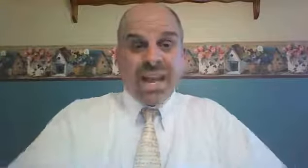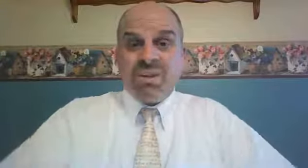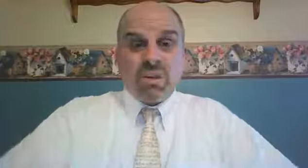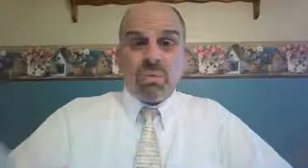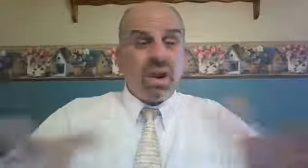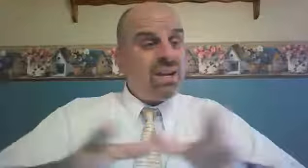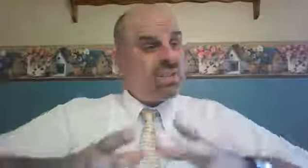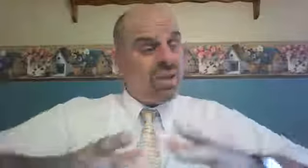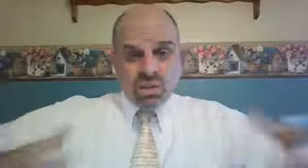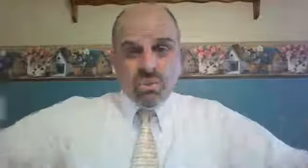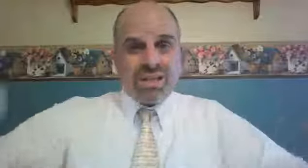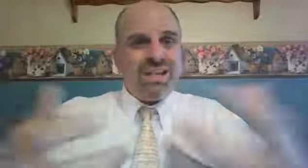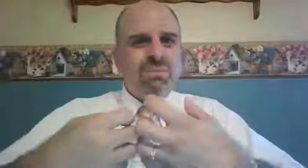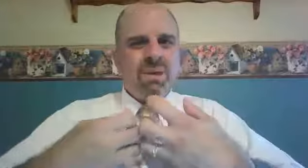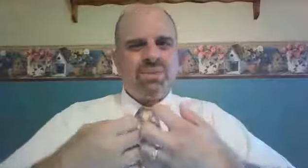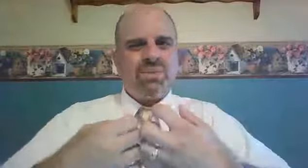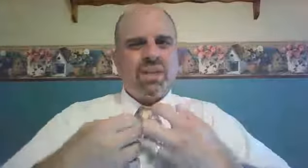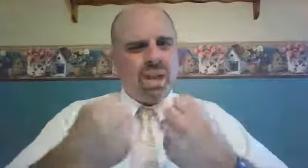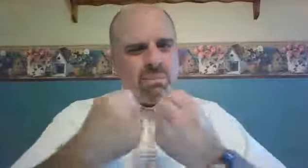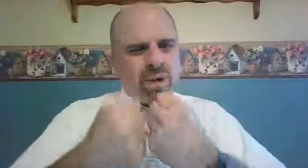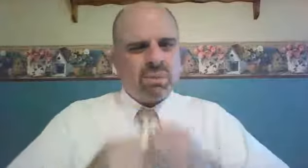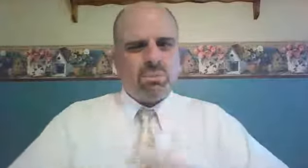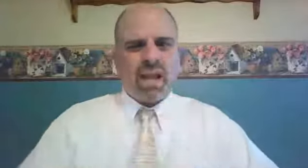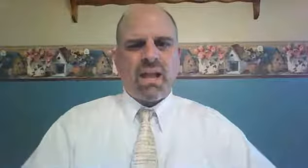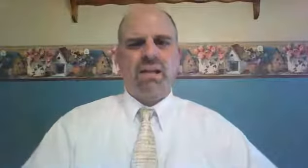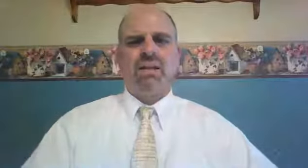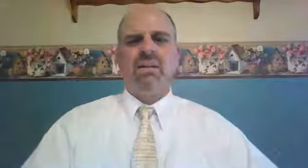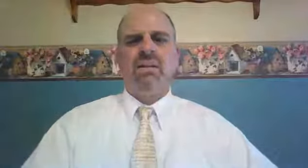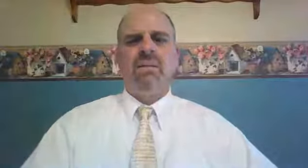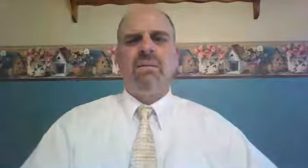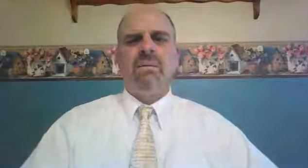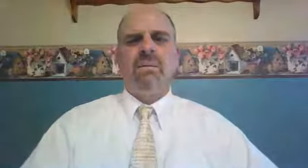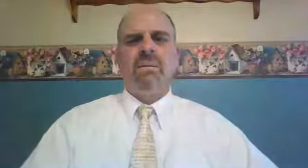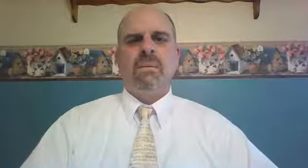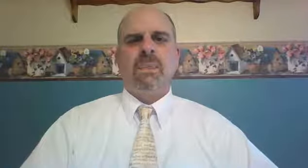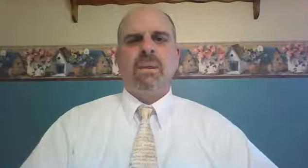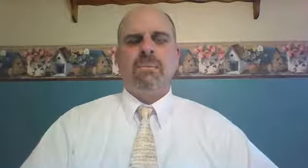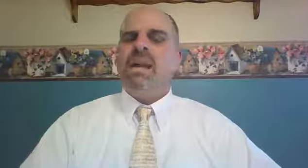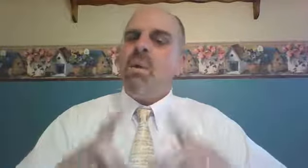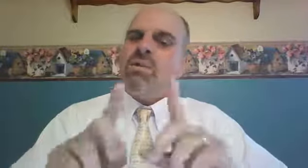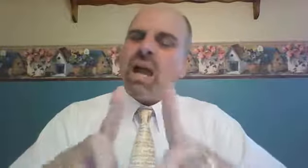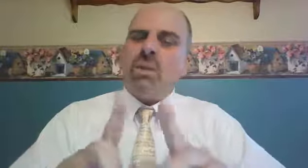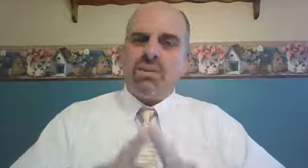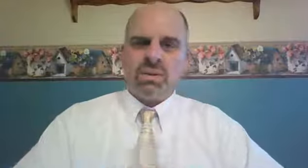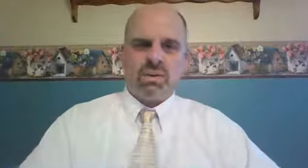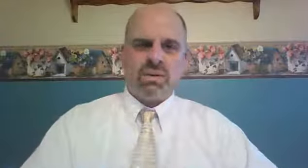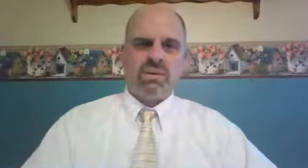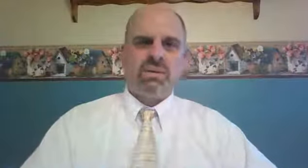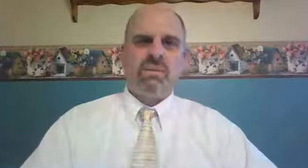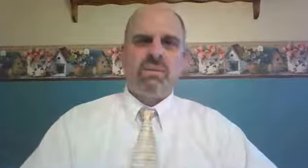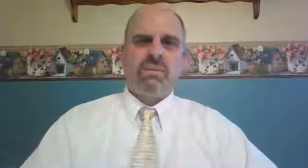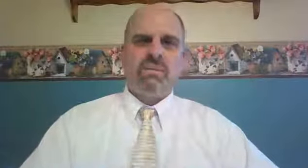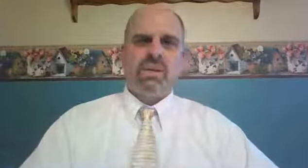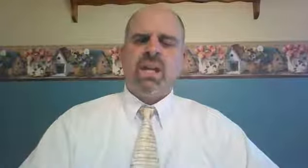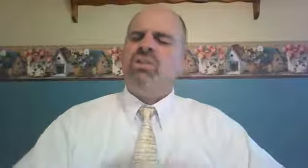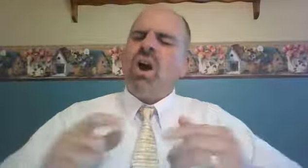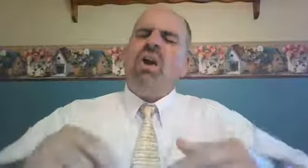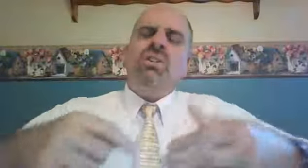paid the price to redeem us and bring us back. And now it's our turn. It's our